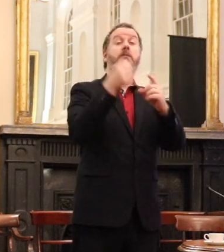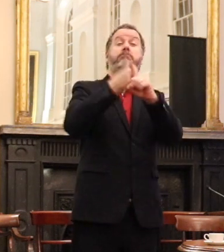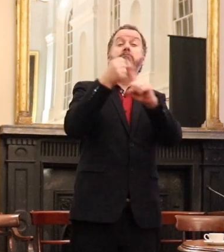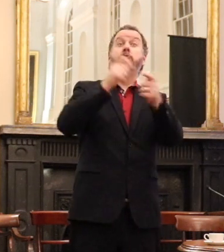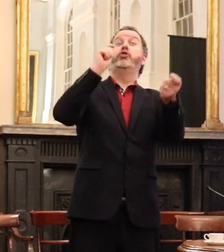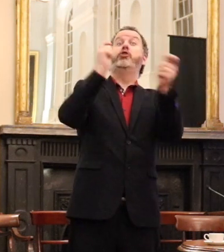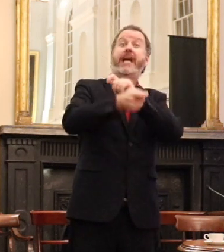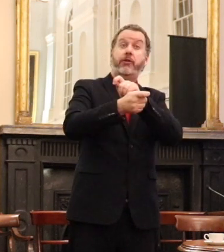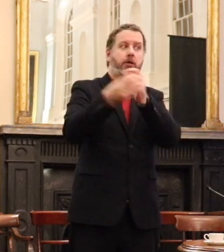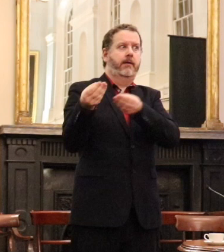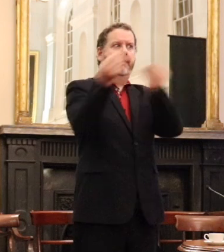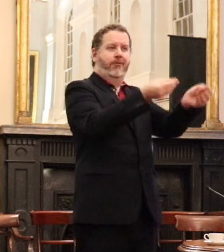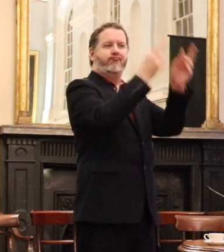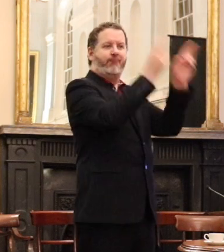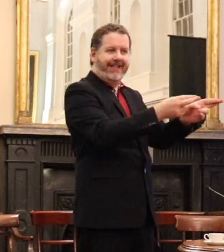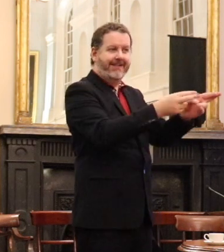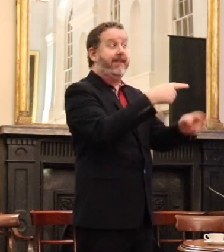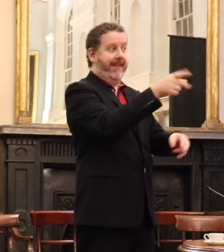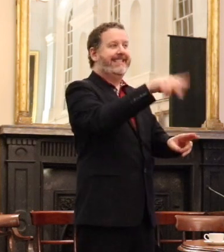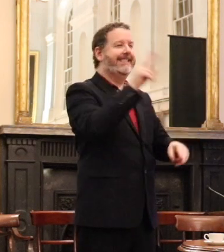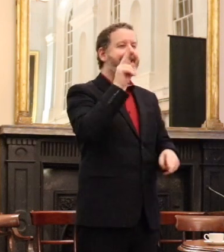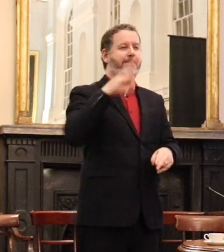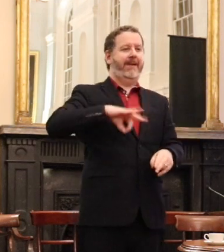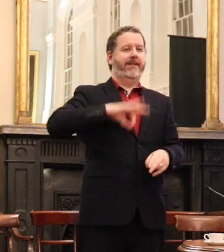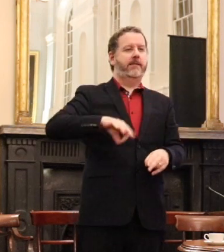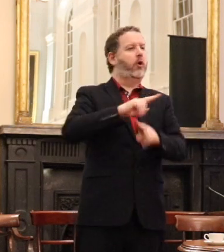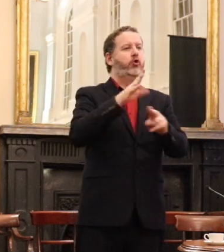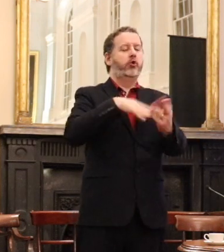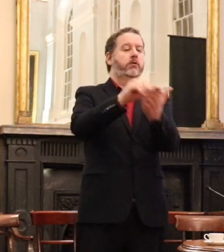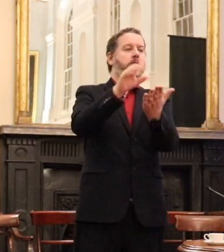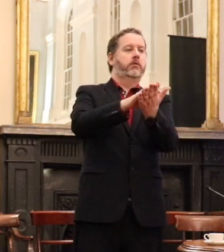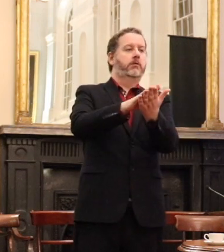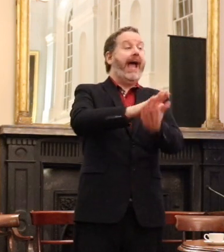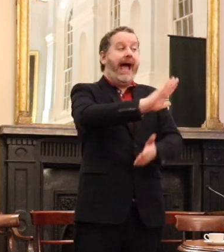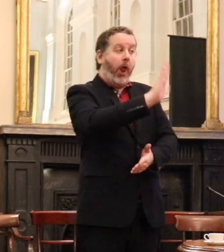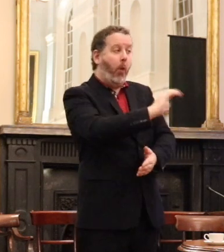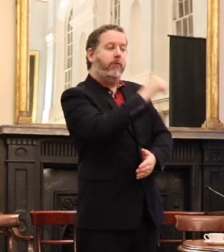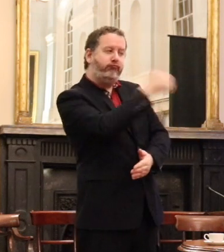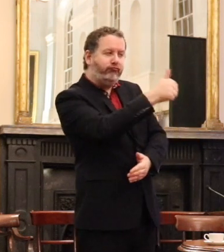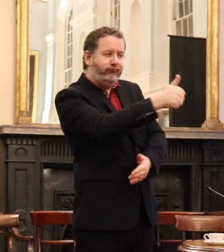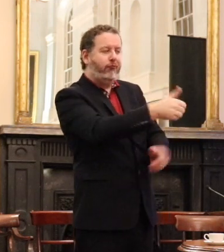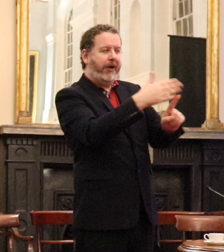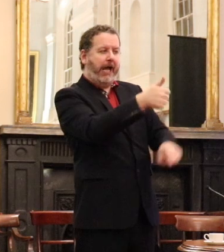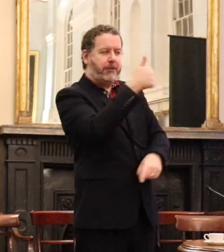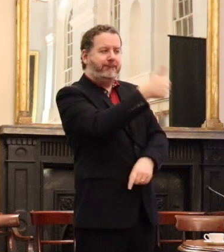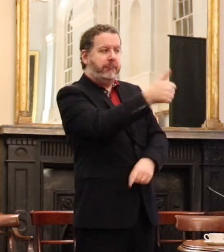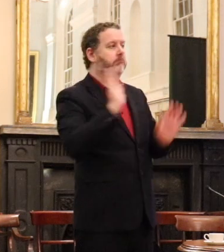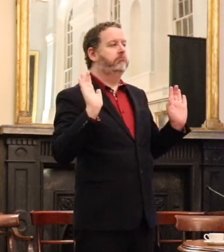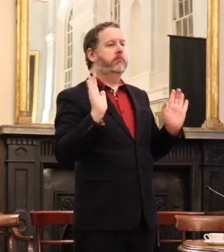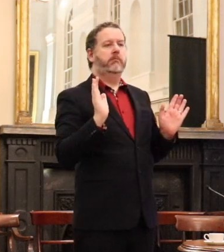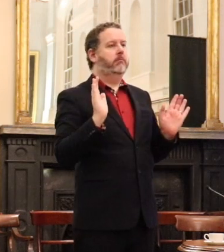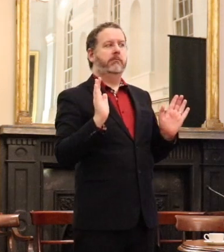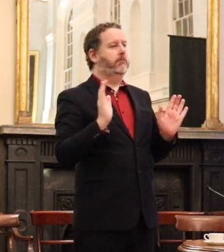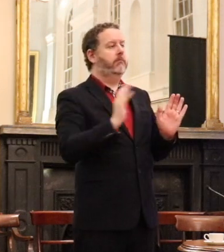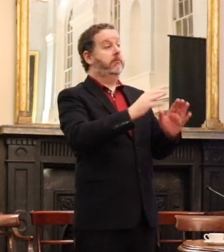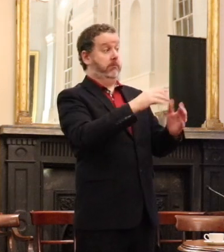it wasn't just going to be a provision that said hello to a certain group it was going to actually confer something